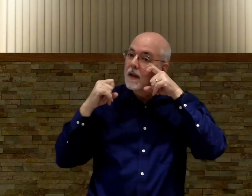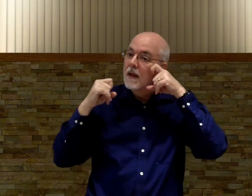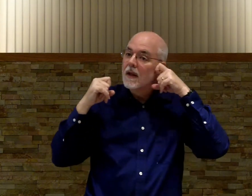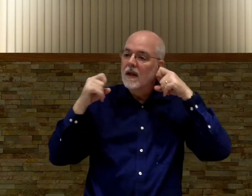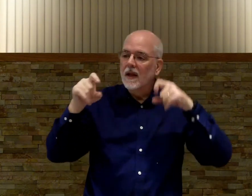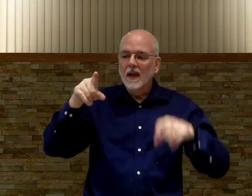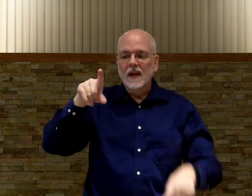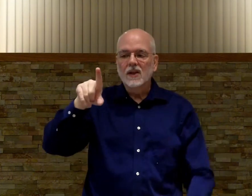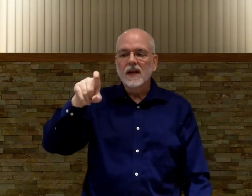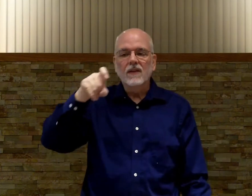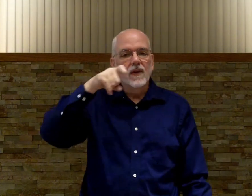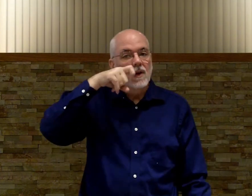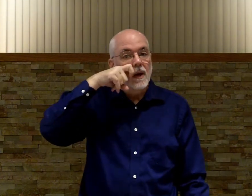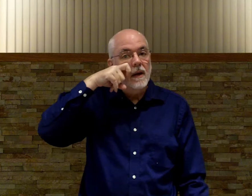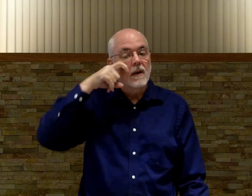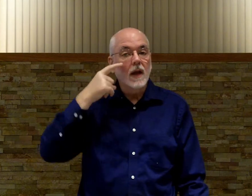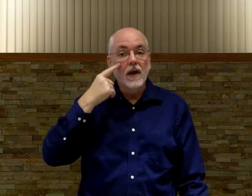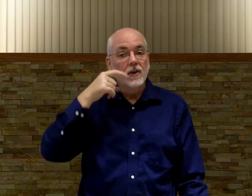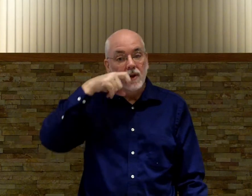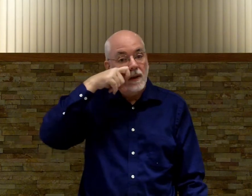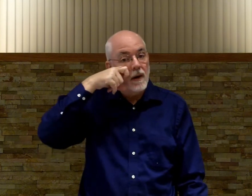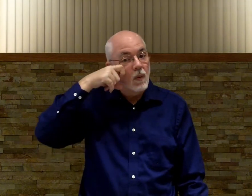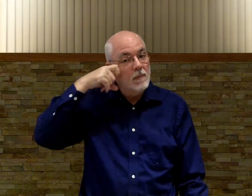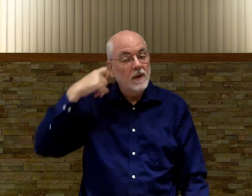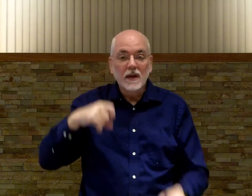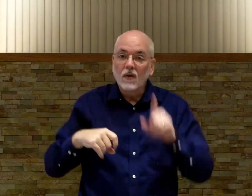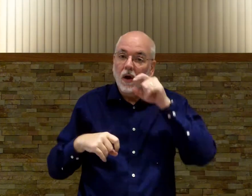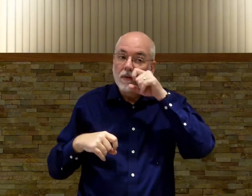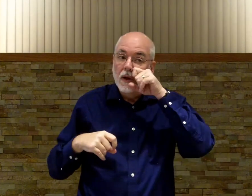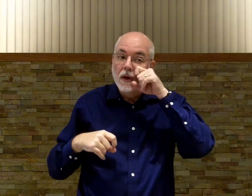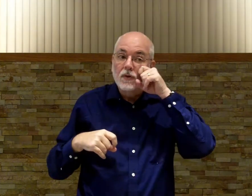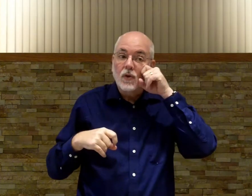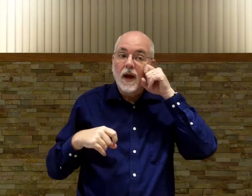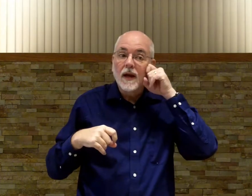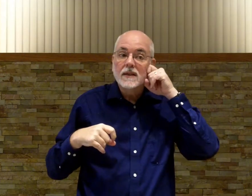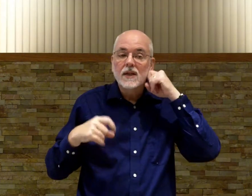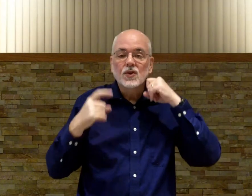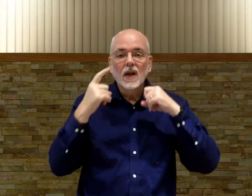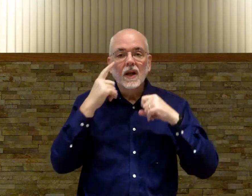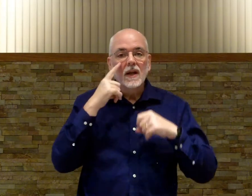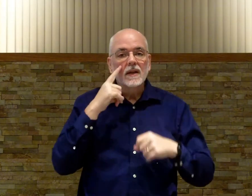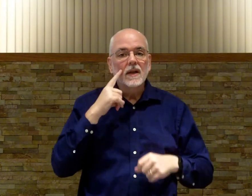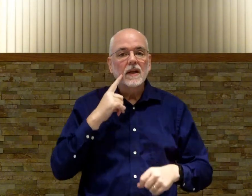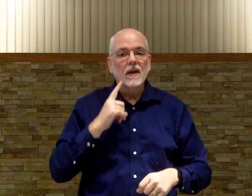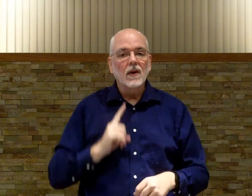dries just take a finger and like you have a tear there and wipe the tear off dries each tear